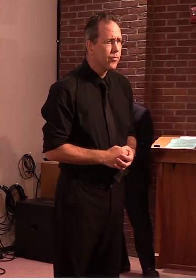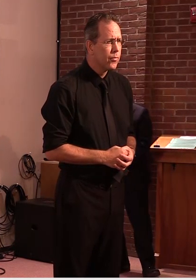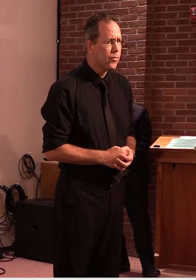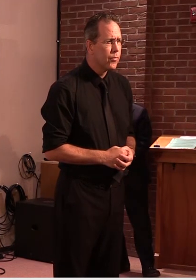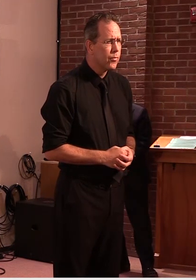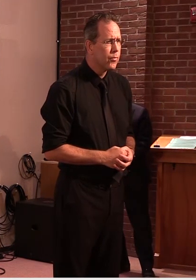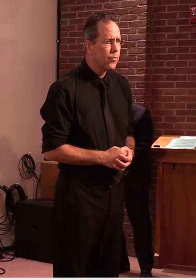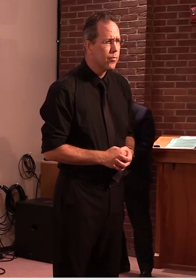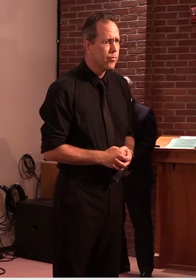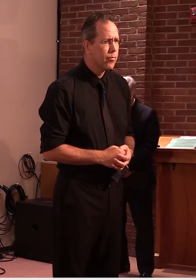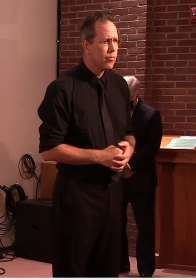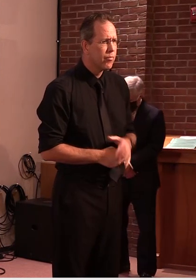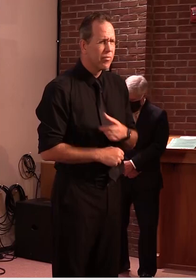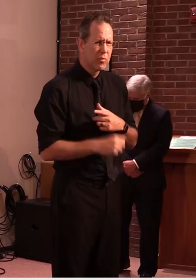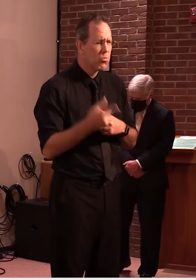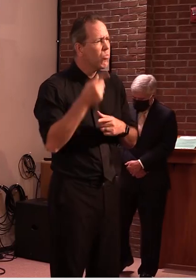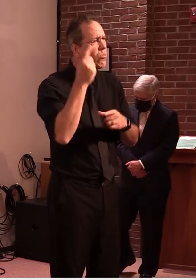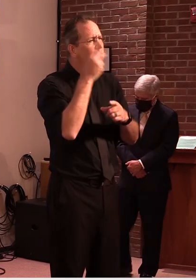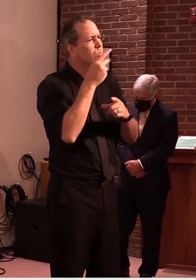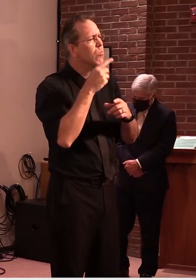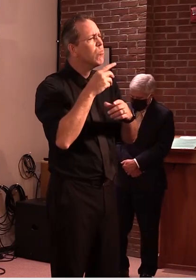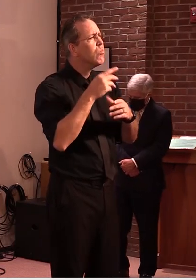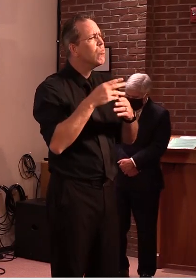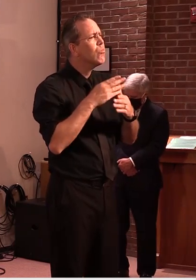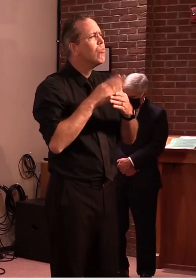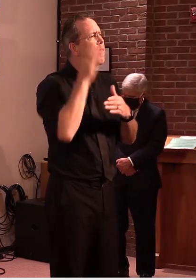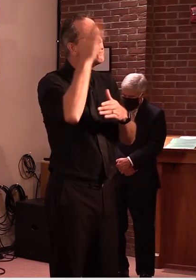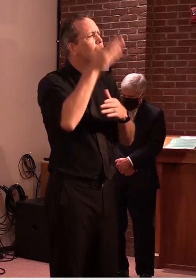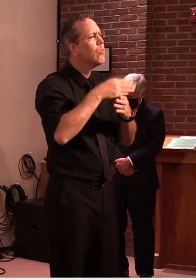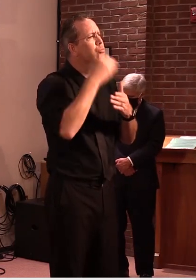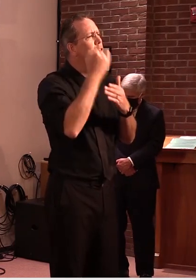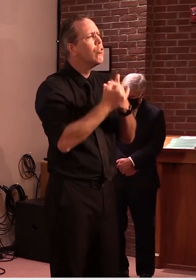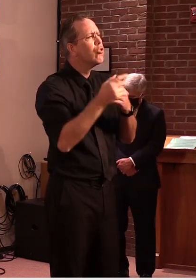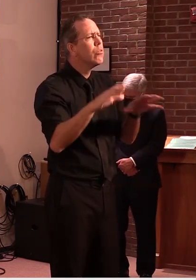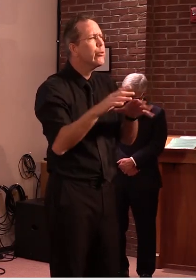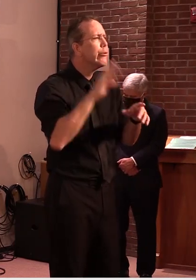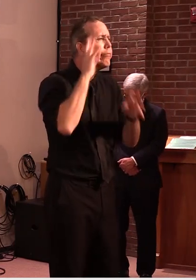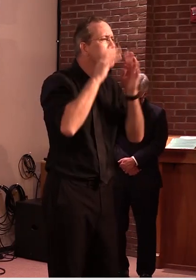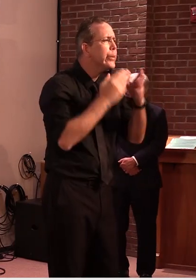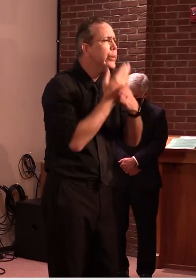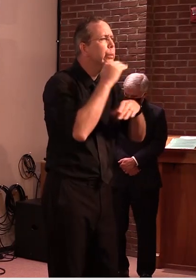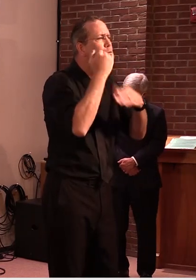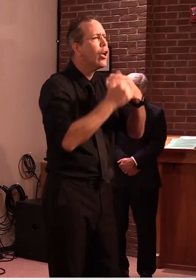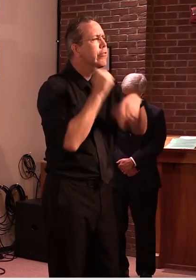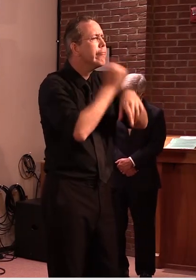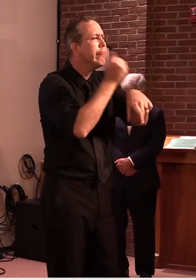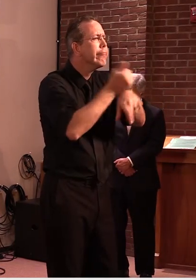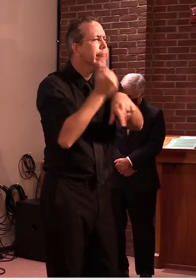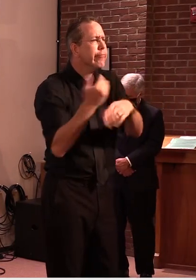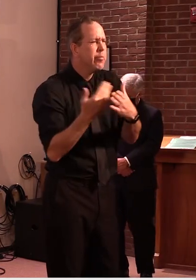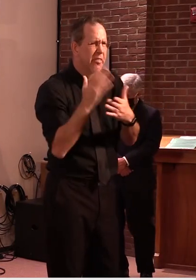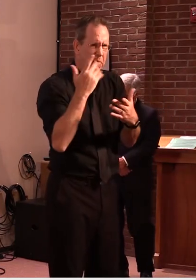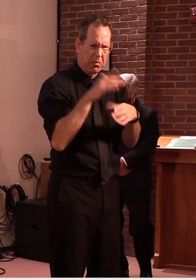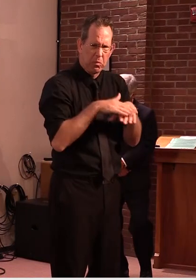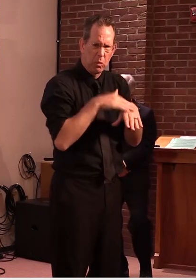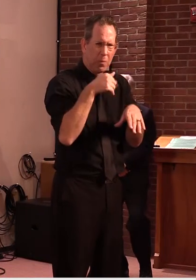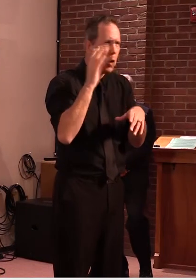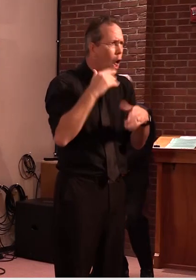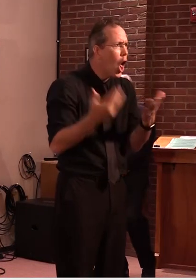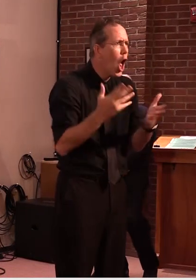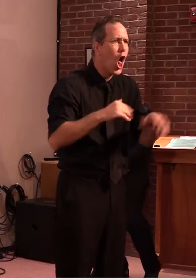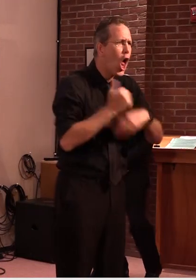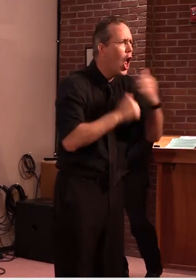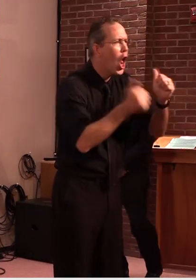well there is a significant book of work underway both at the with municipalities